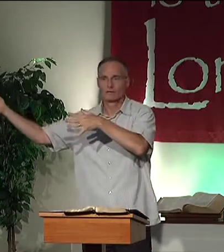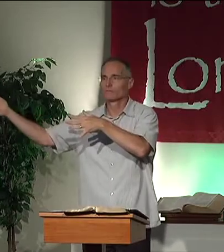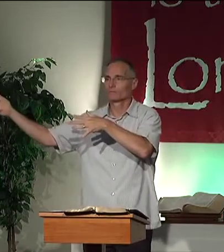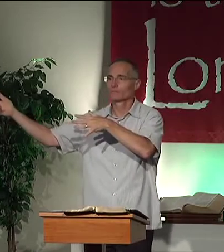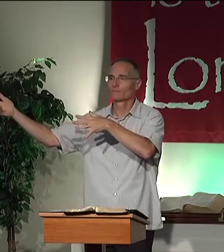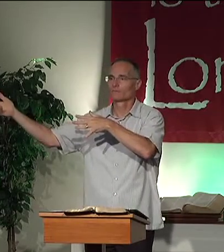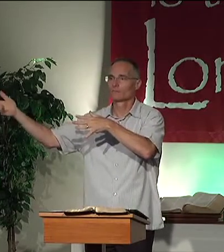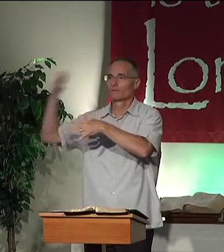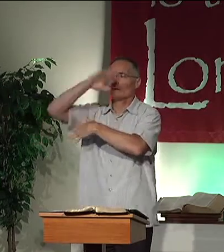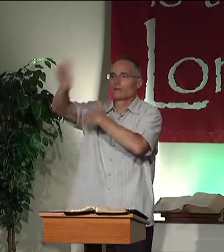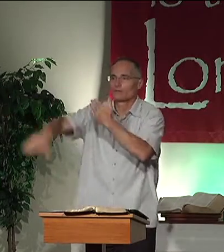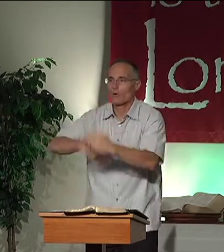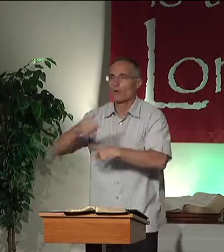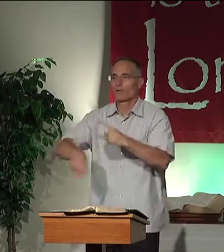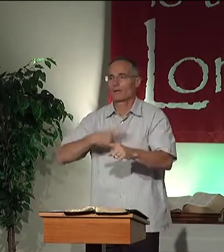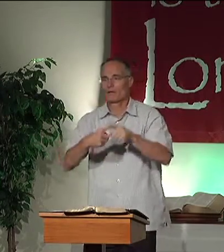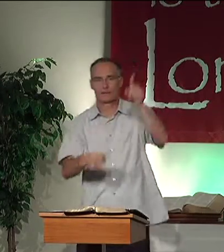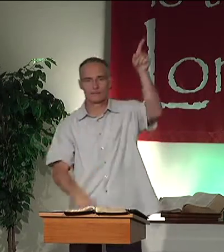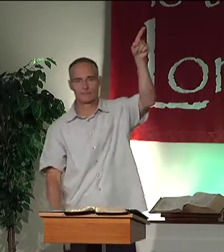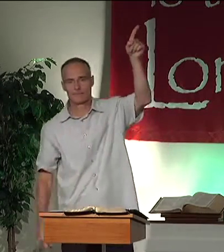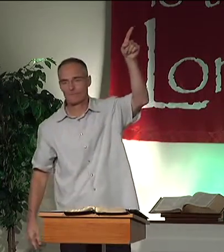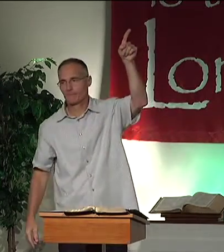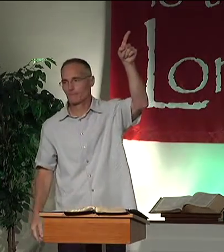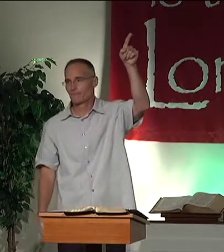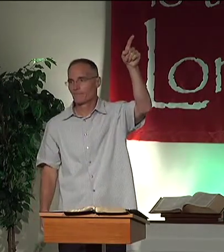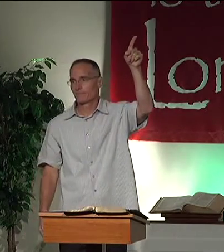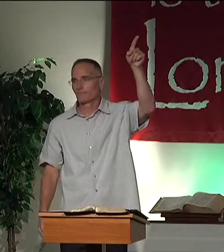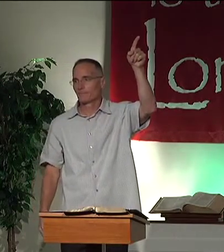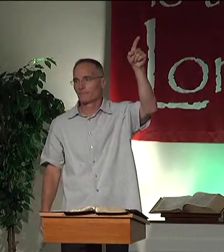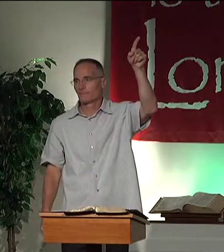is gone. It's all about him.